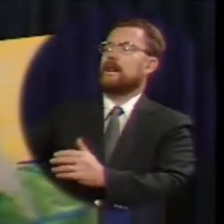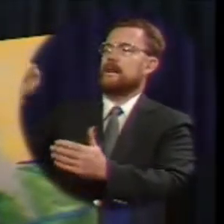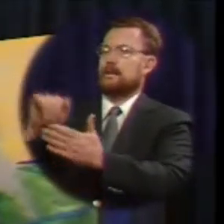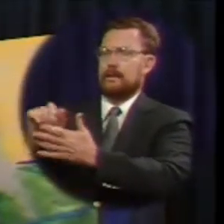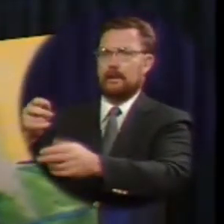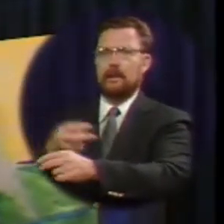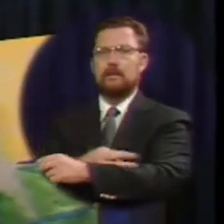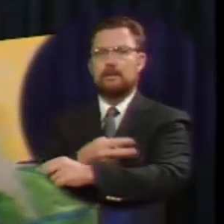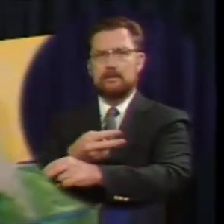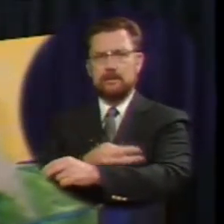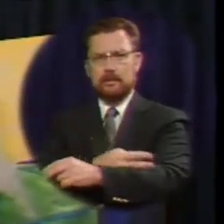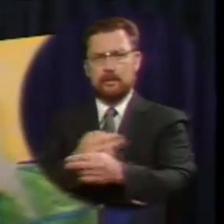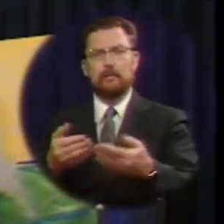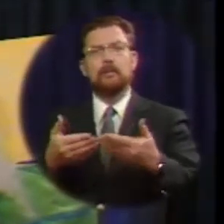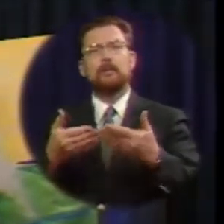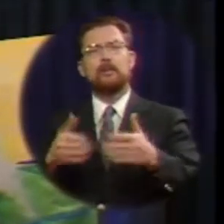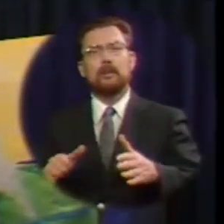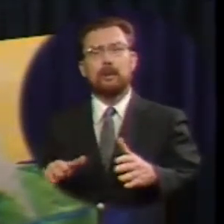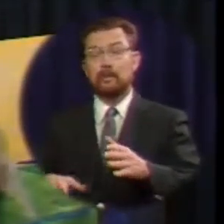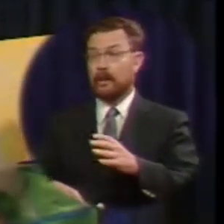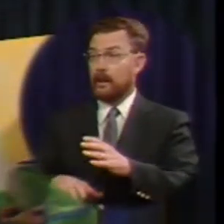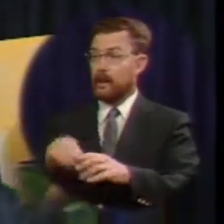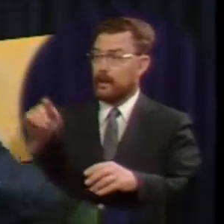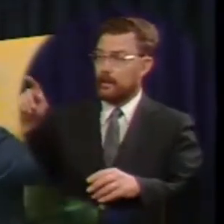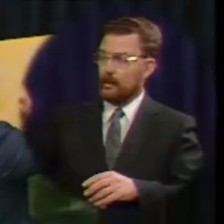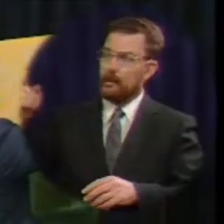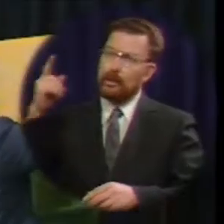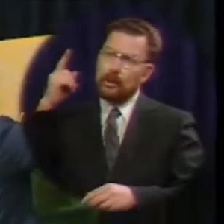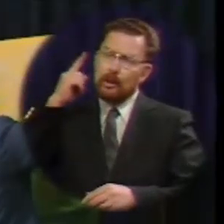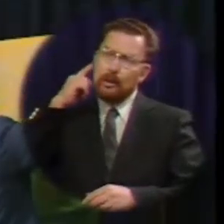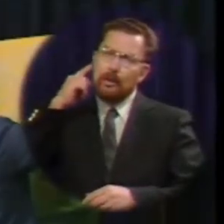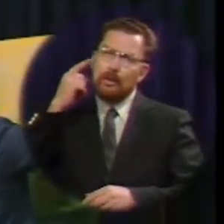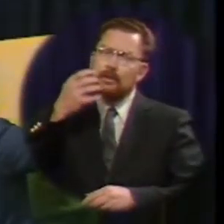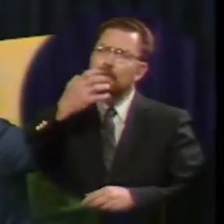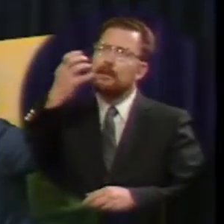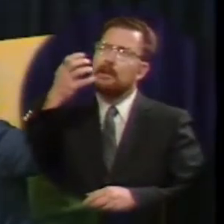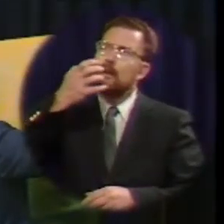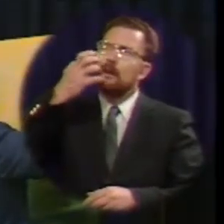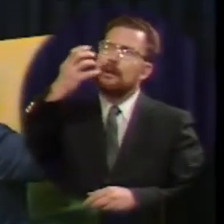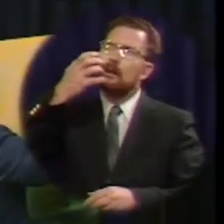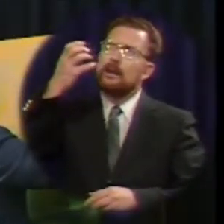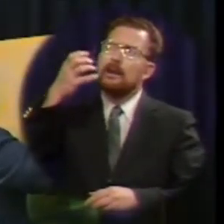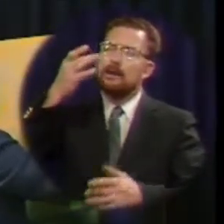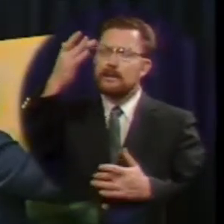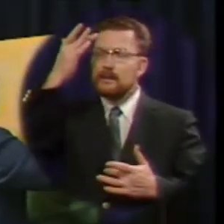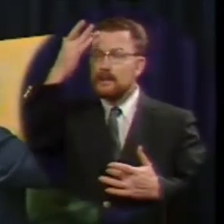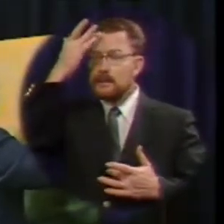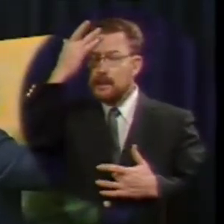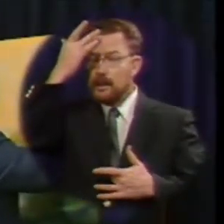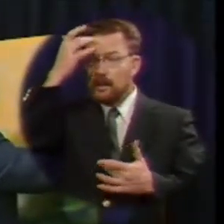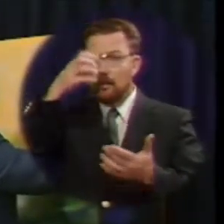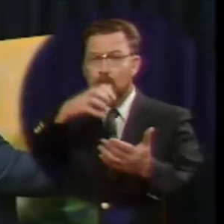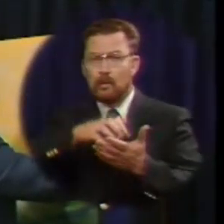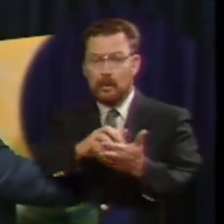lost out in the desert he heard its cry sick and helpless and ready to die